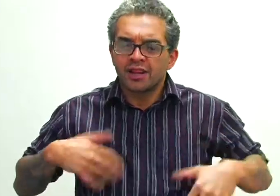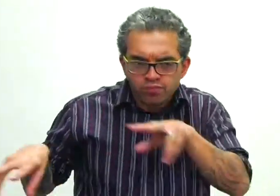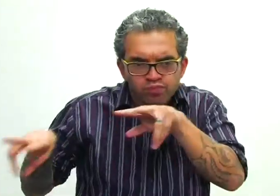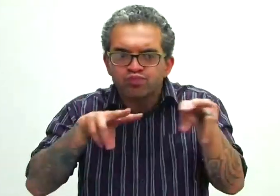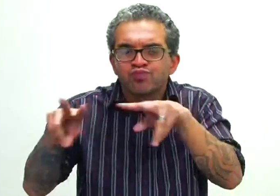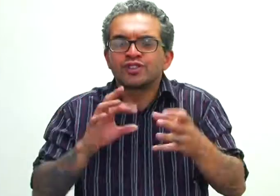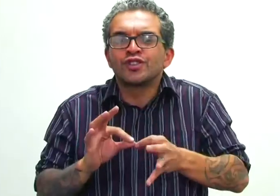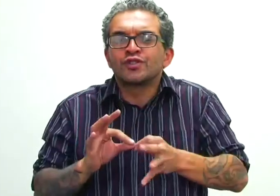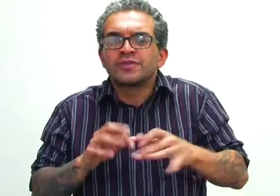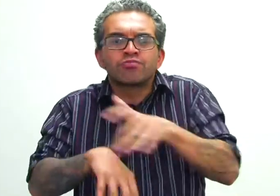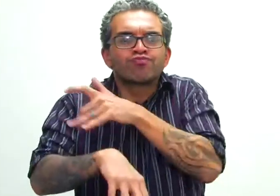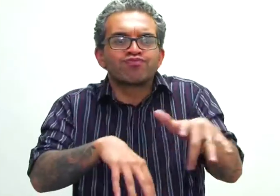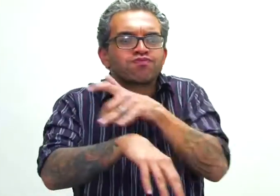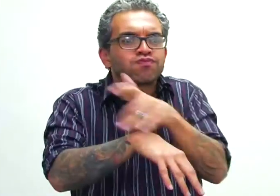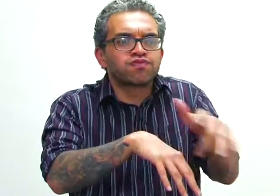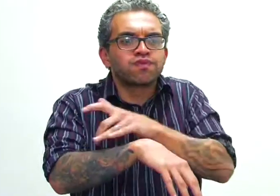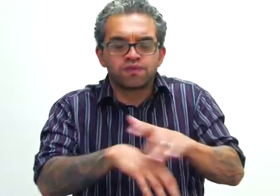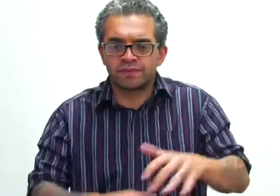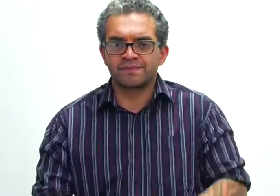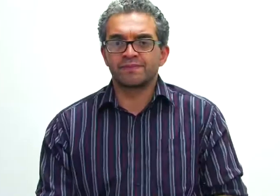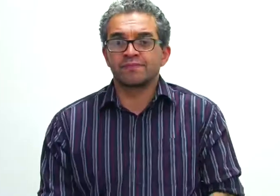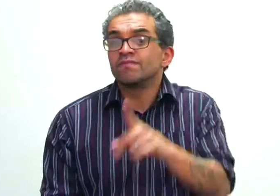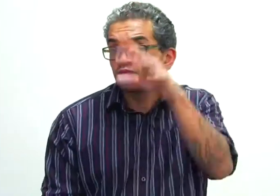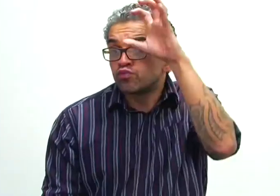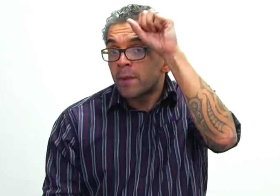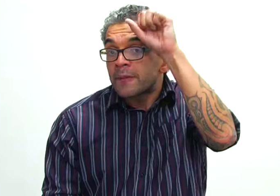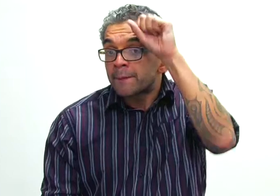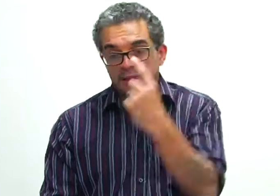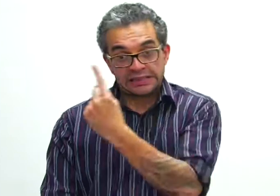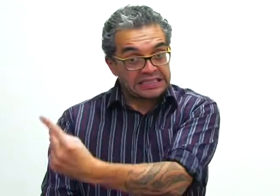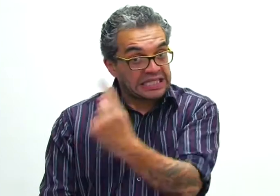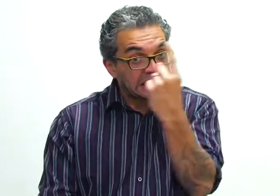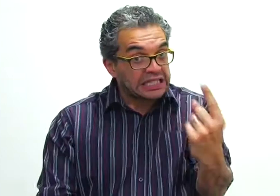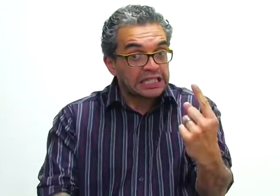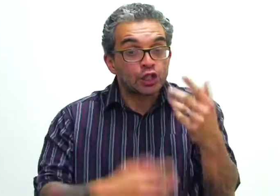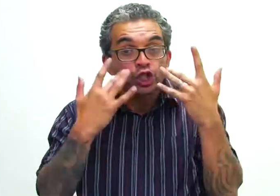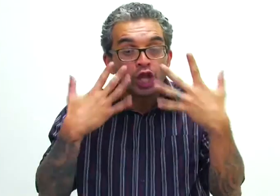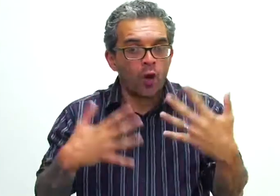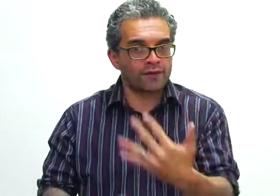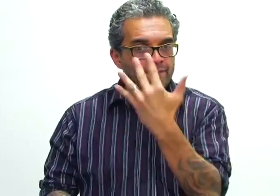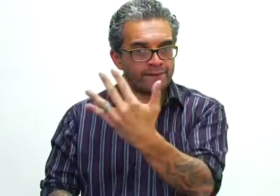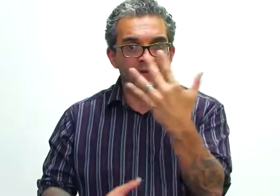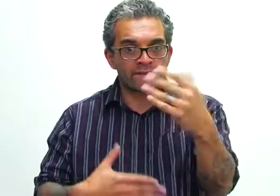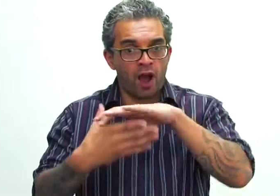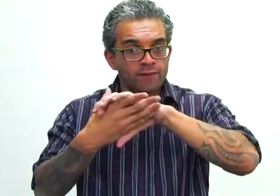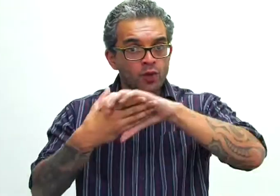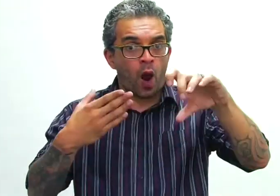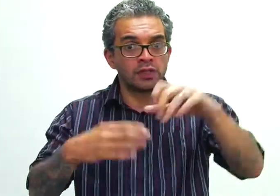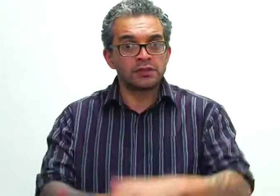Enjoy. There'll be interpreted players. Remember that each show is $55.